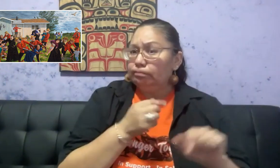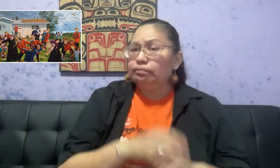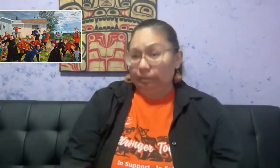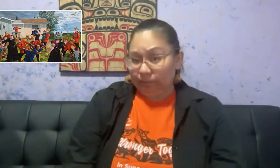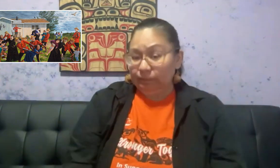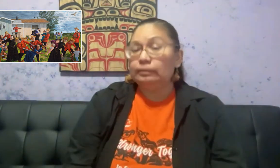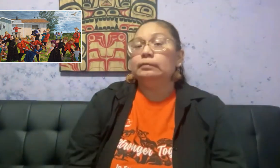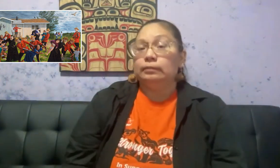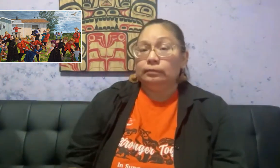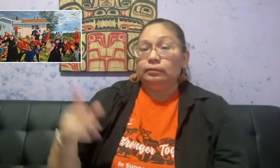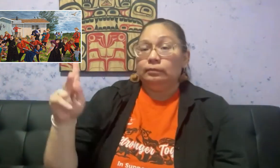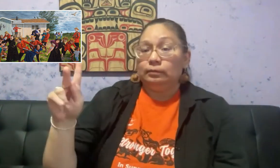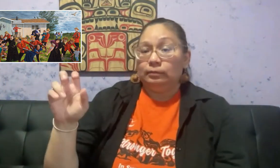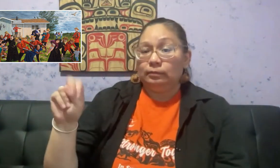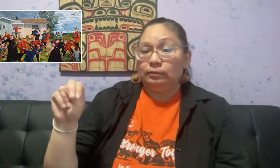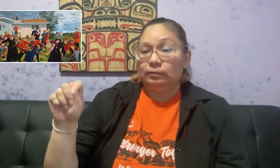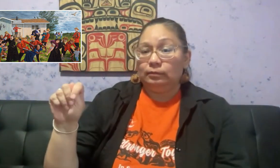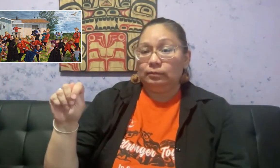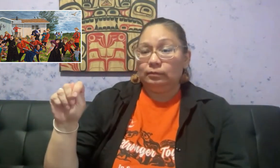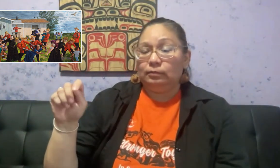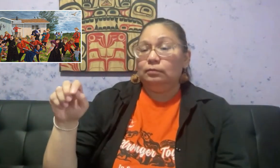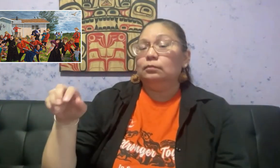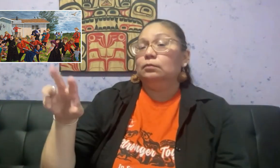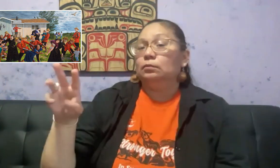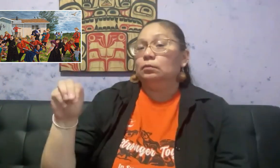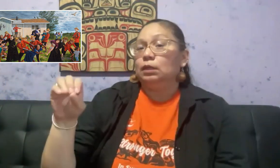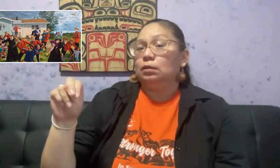The artist who painted this is Kent Monkman.